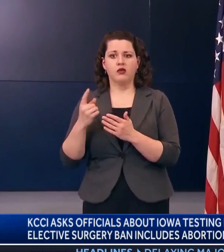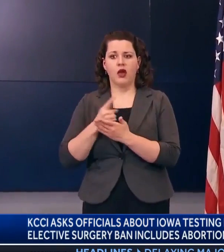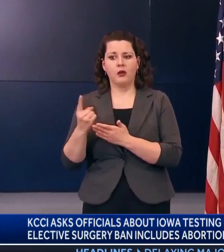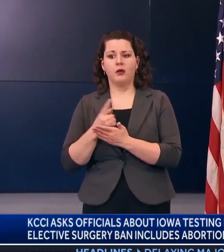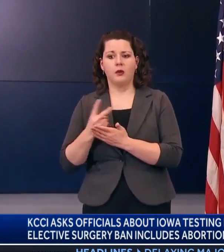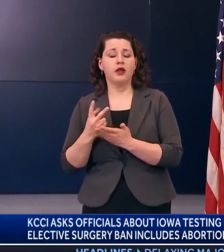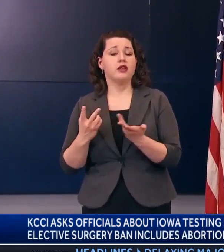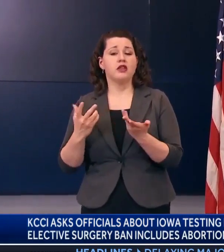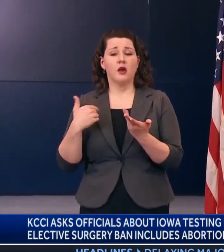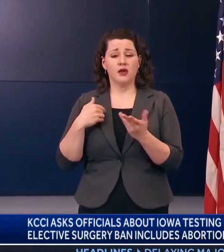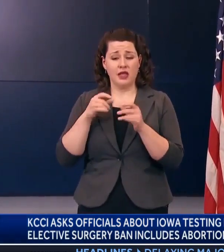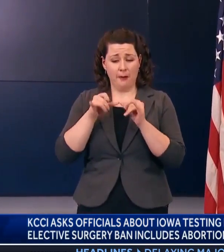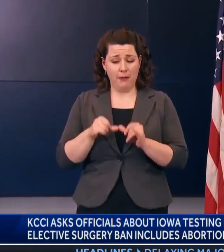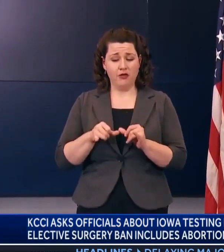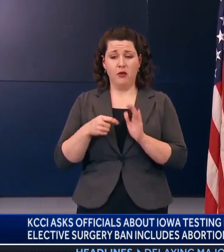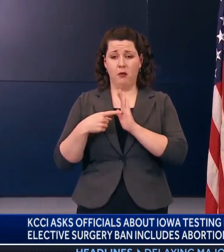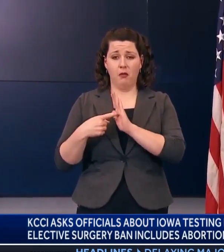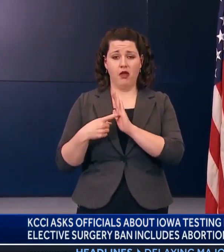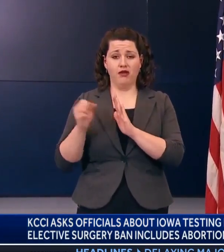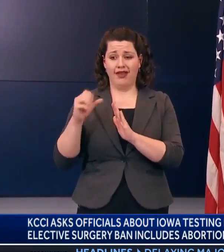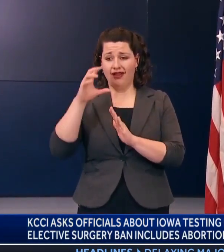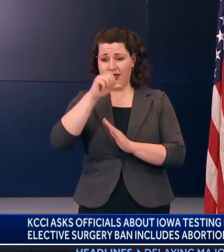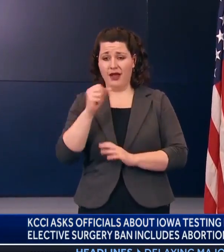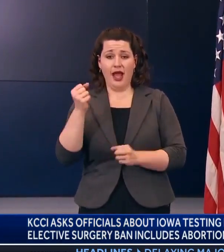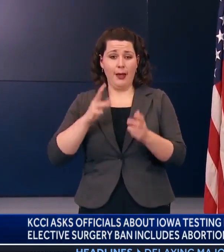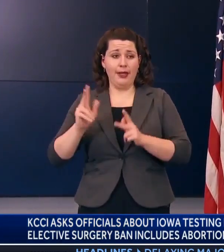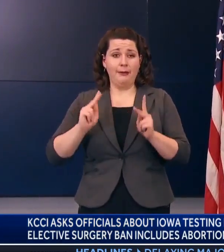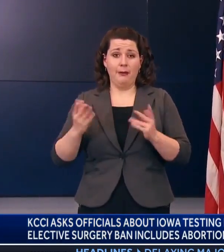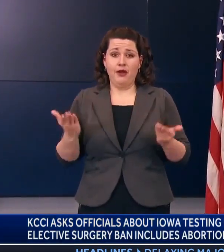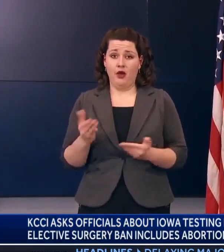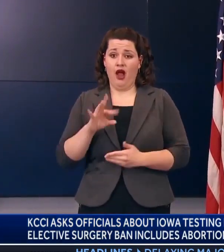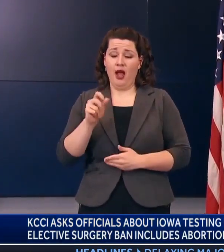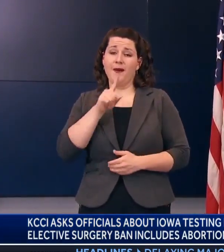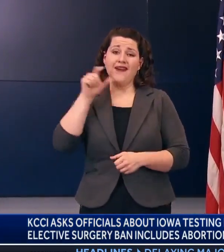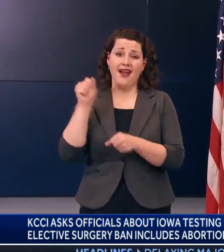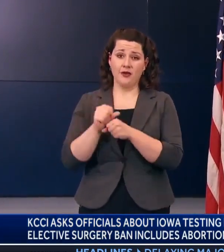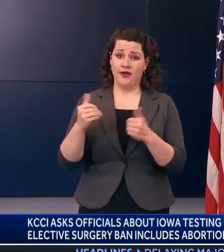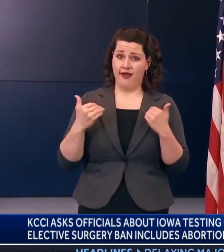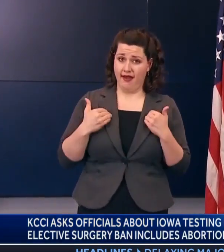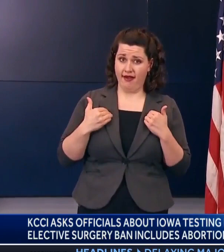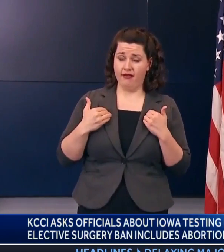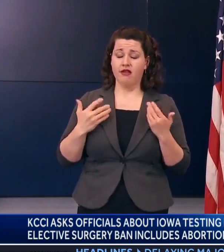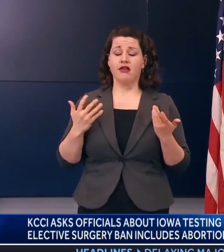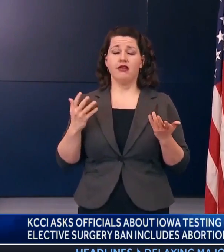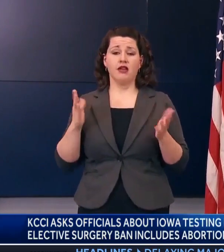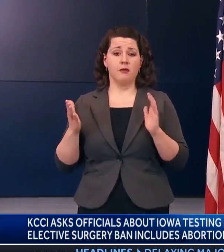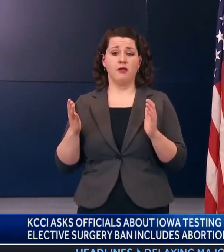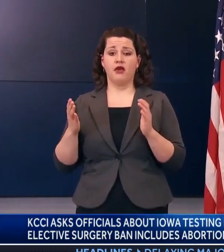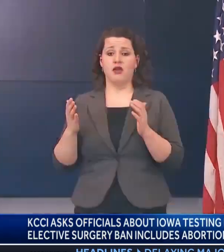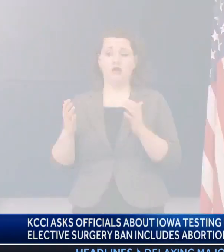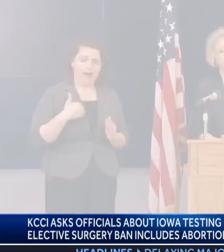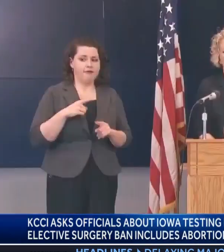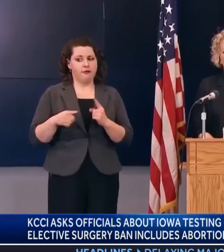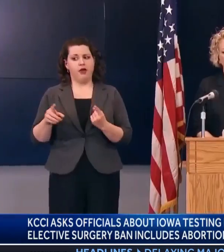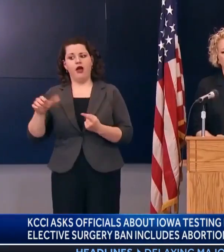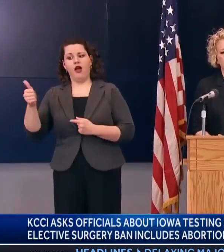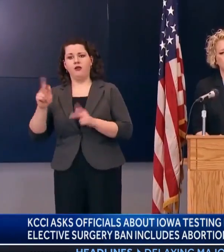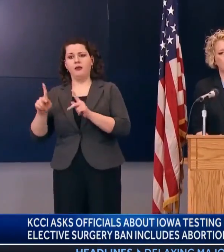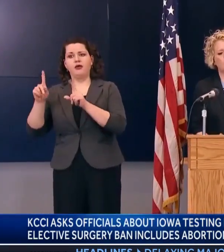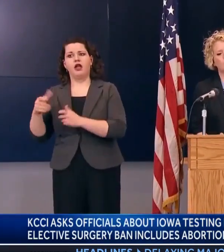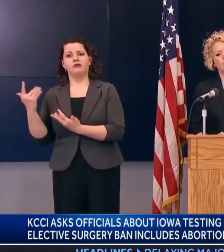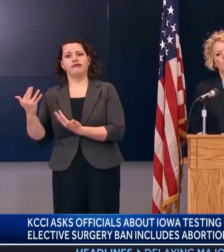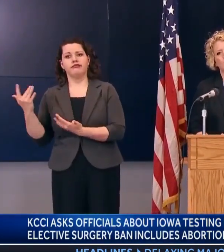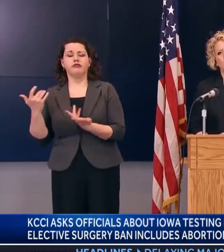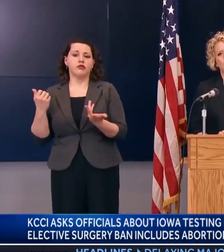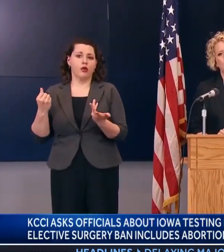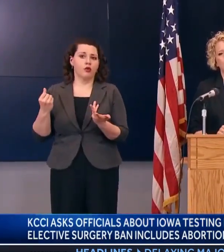metric, a model that estimates how many people in Iowa actually have this versus how many folks have tested positive? Thanks,